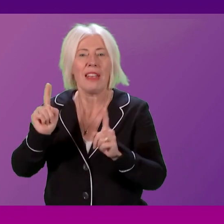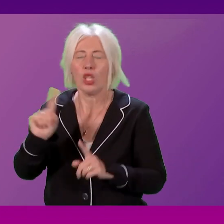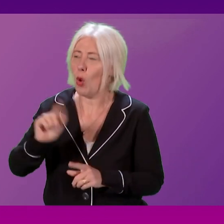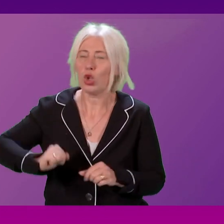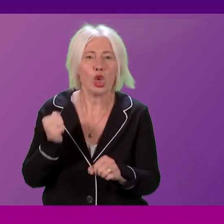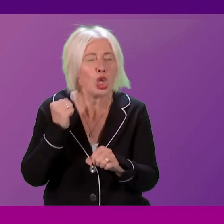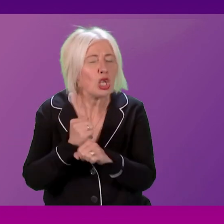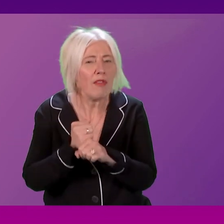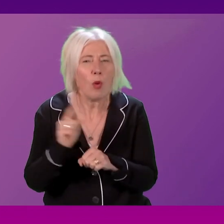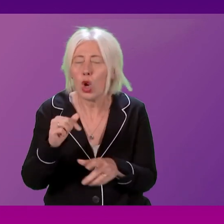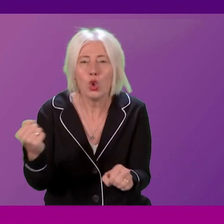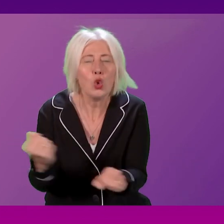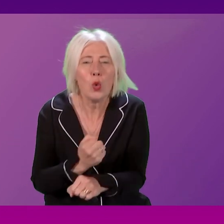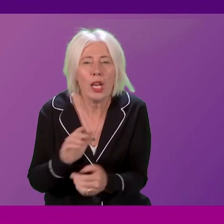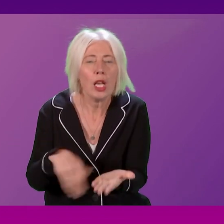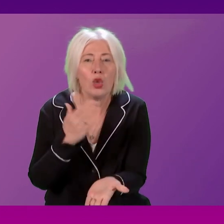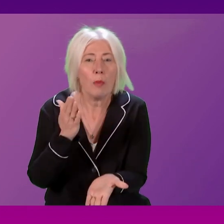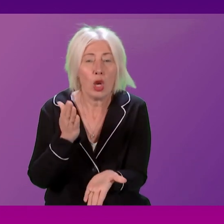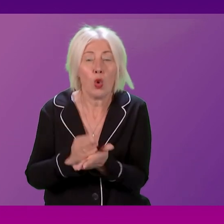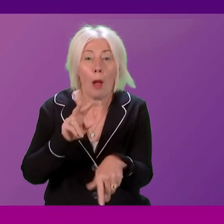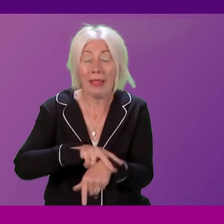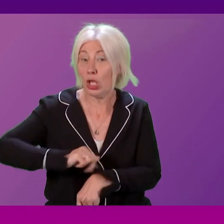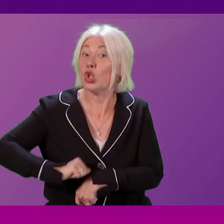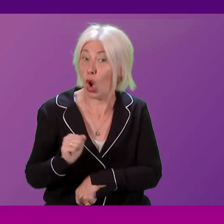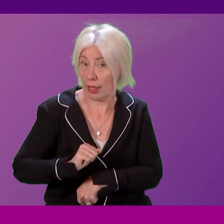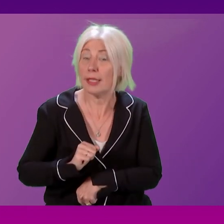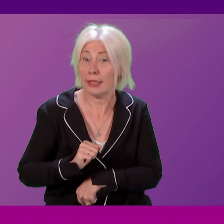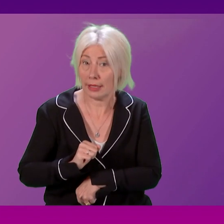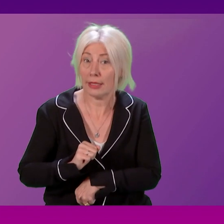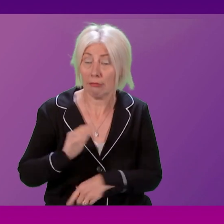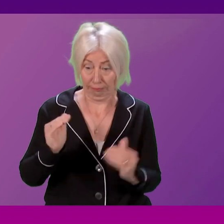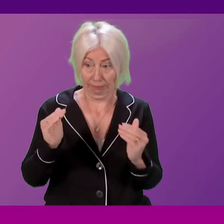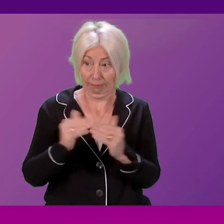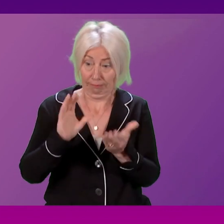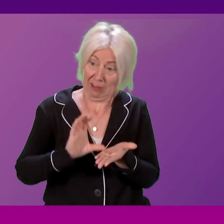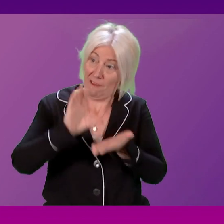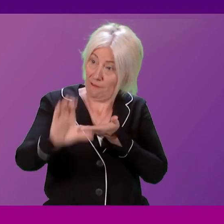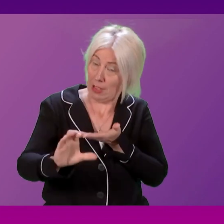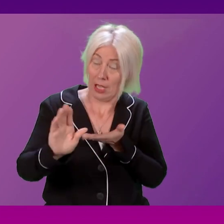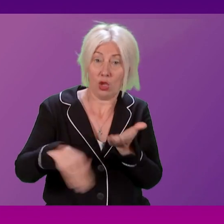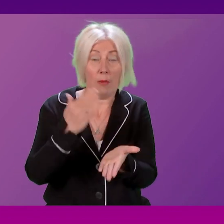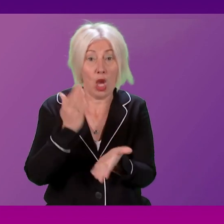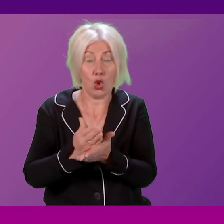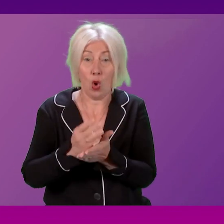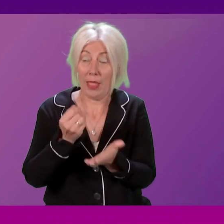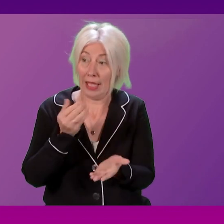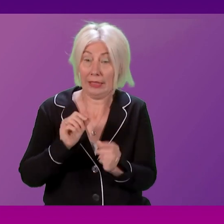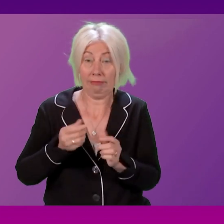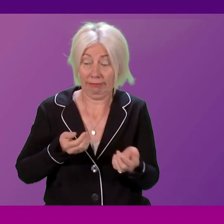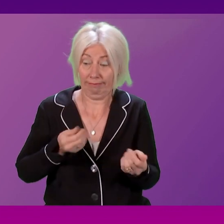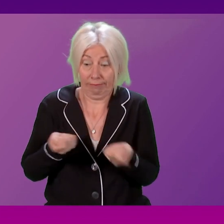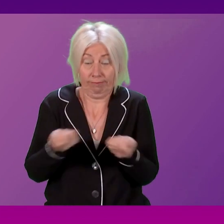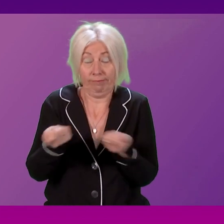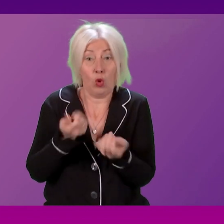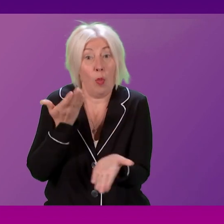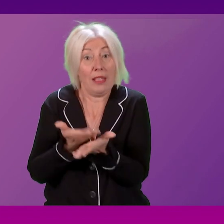the Scottish Government are taking to ensure that Police Scotland are suitably funded to deal with this demand? First